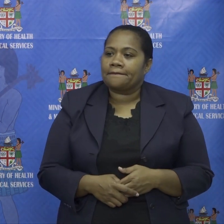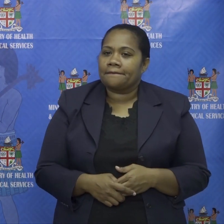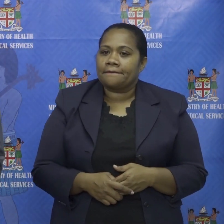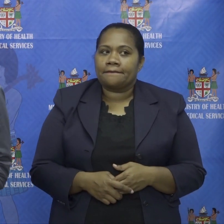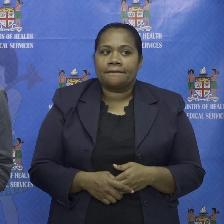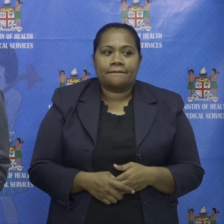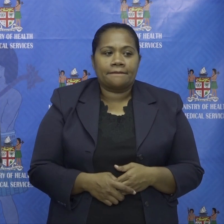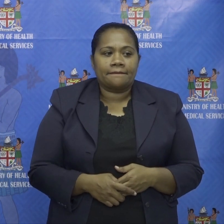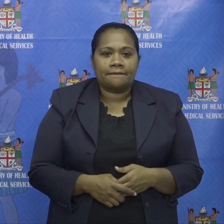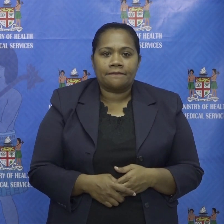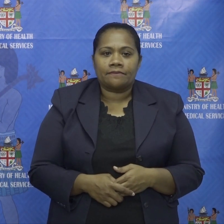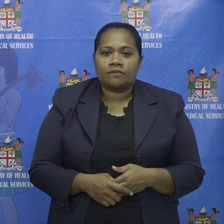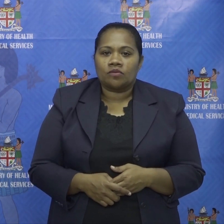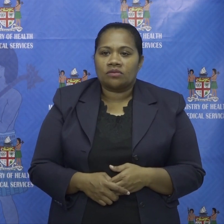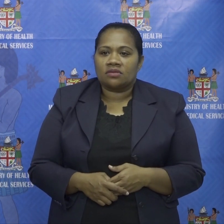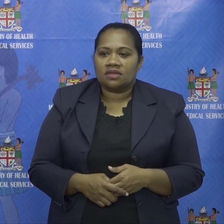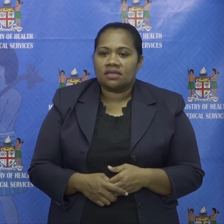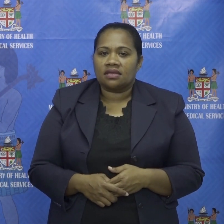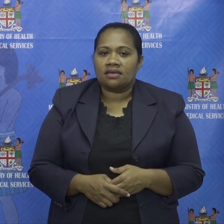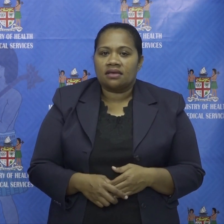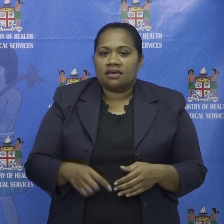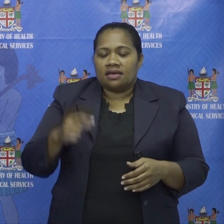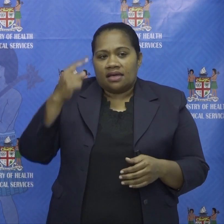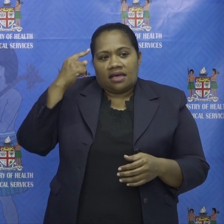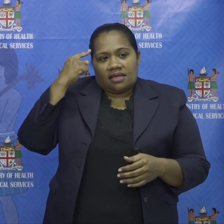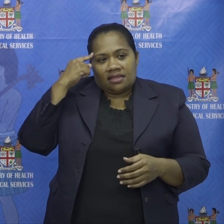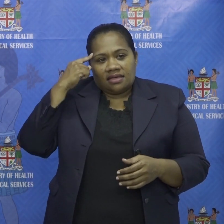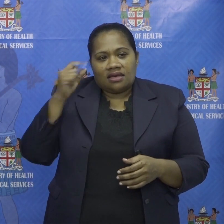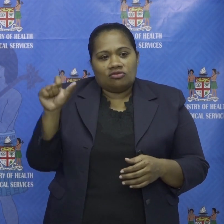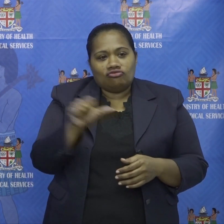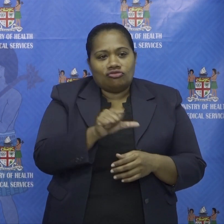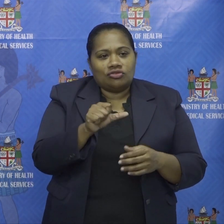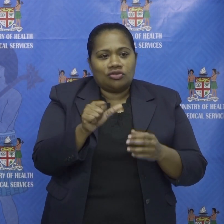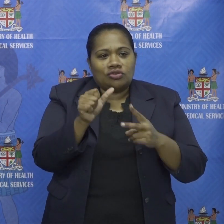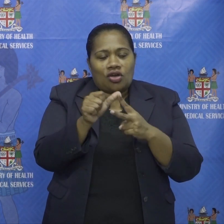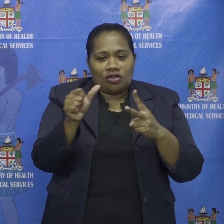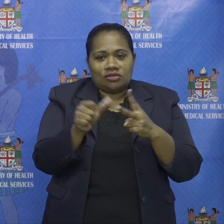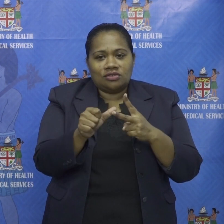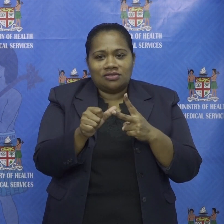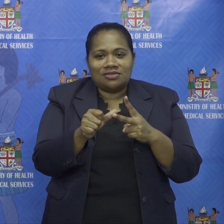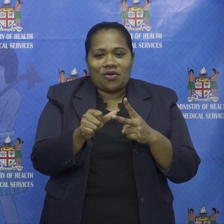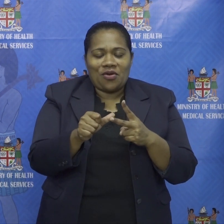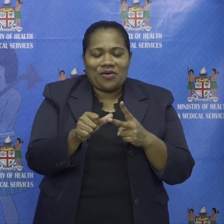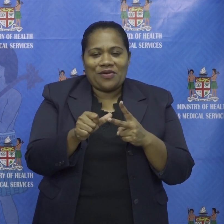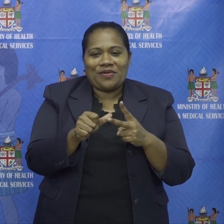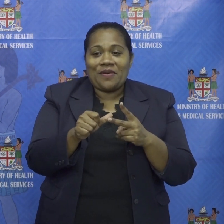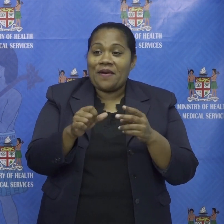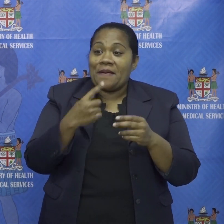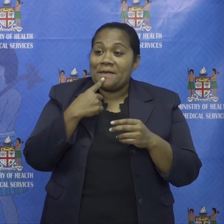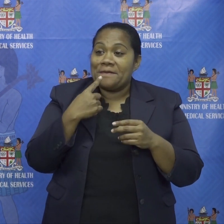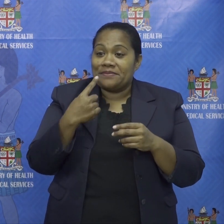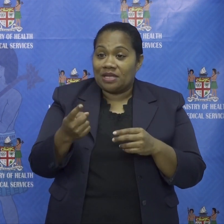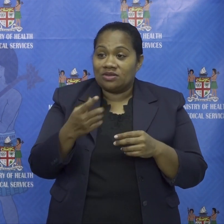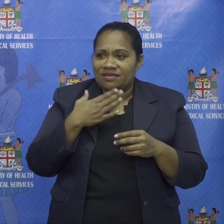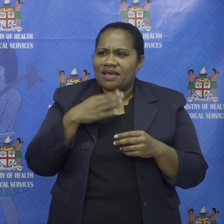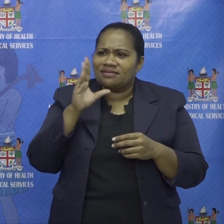yeah i think i should also mention that uh i did mention in my speech in my talking that there